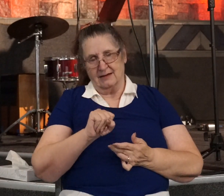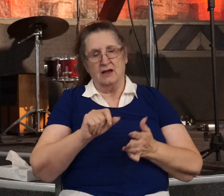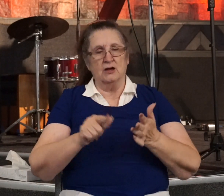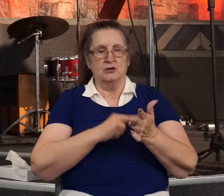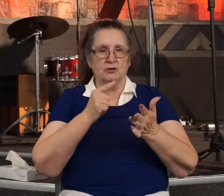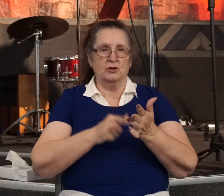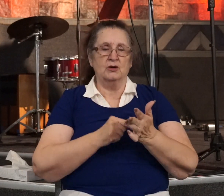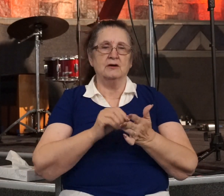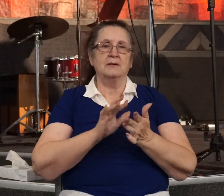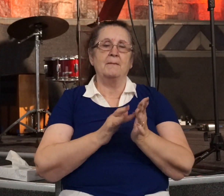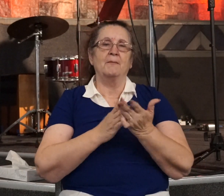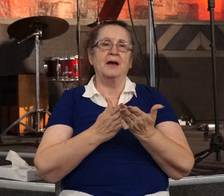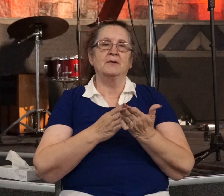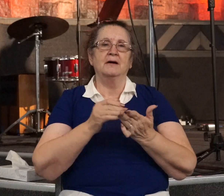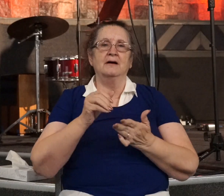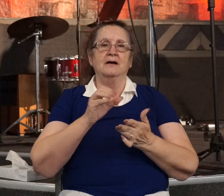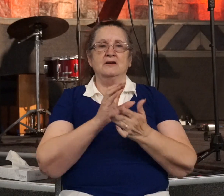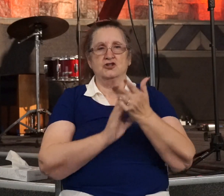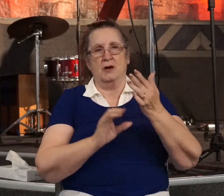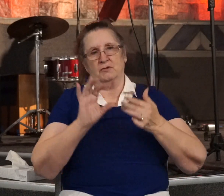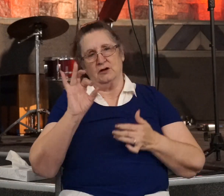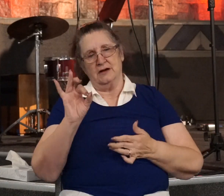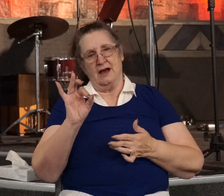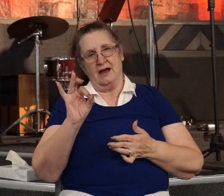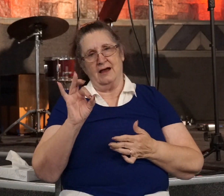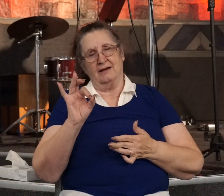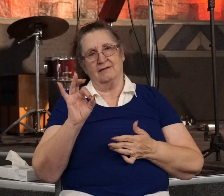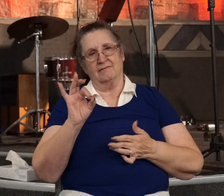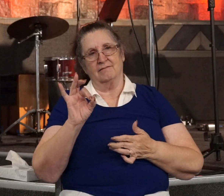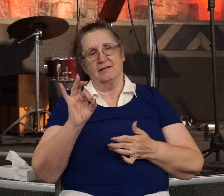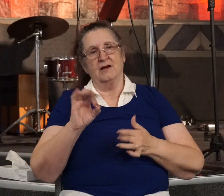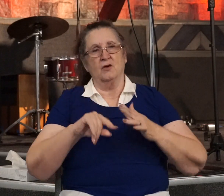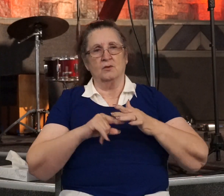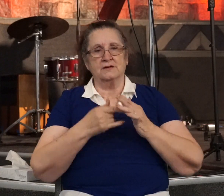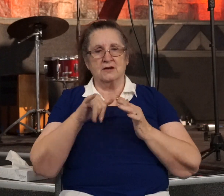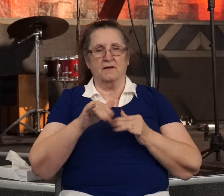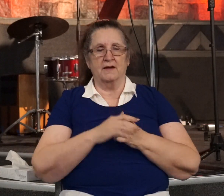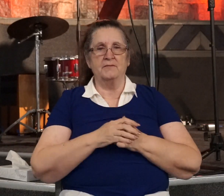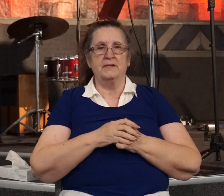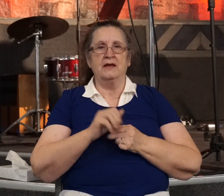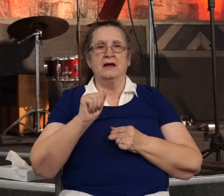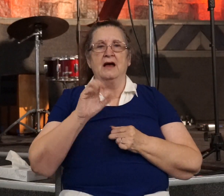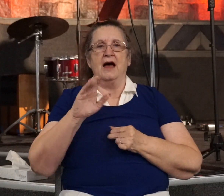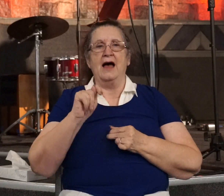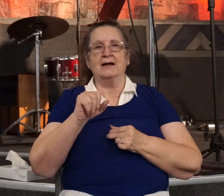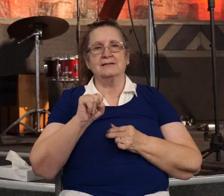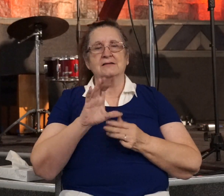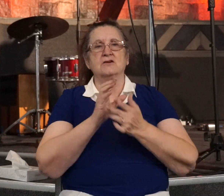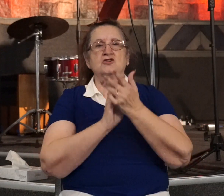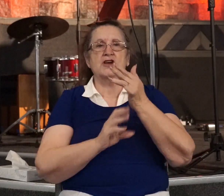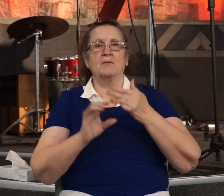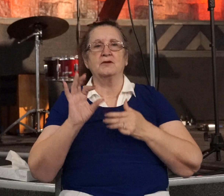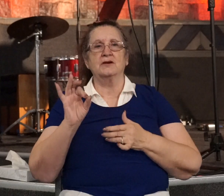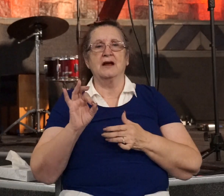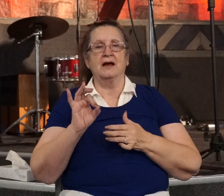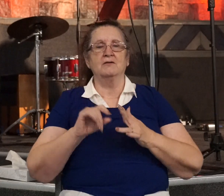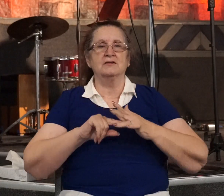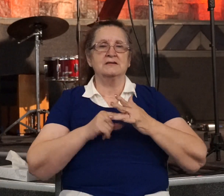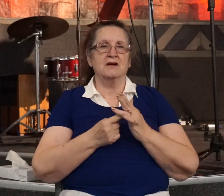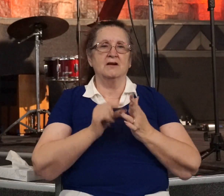your Bibles to Acts chapter 9, that's where we're going to be tonight. Acts chapter 9, and we'll be picking it up in verse